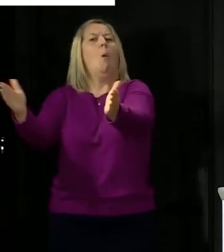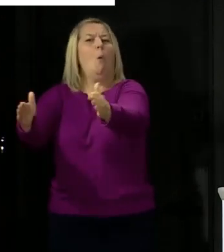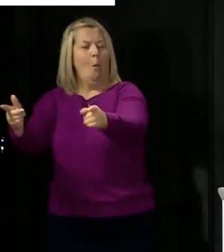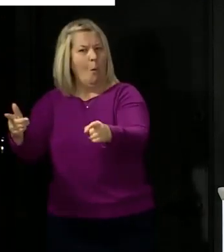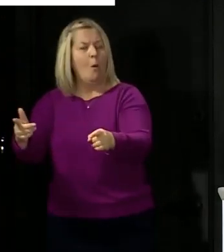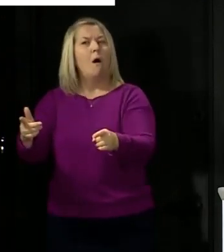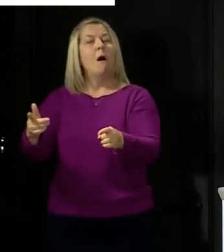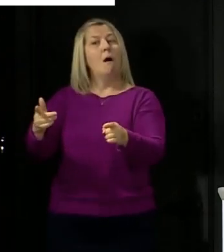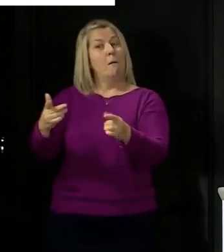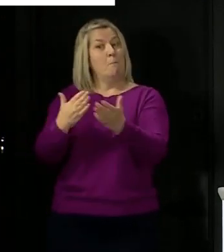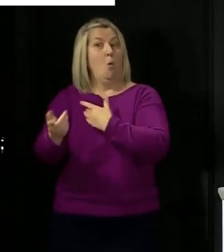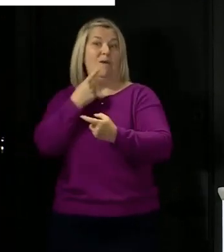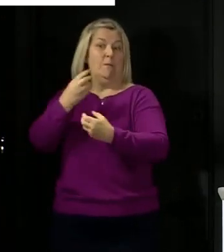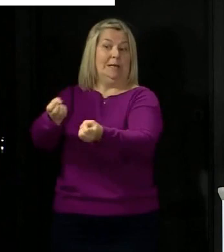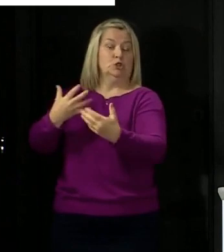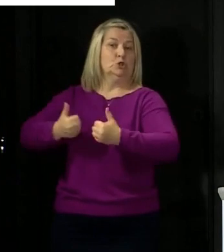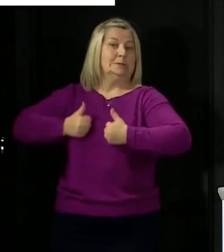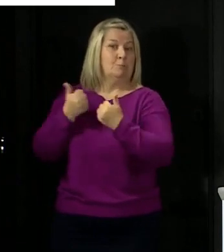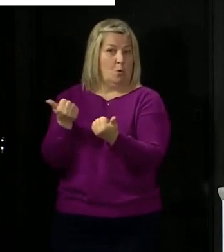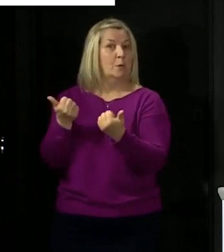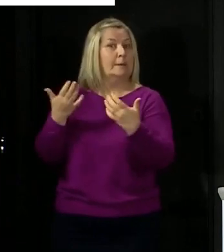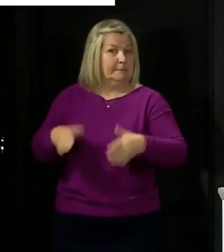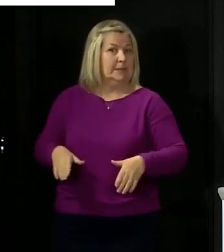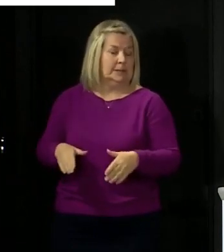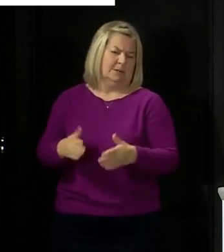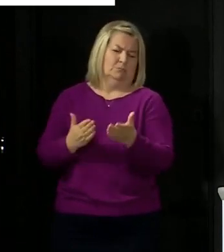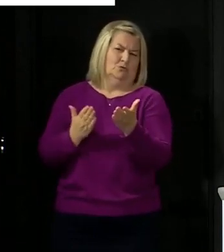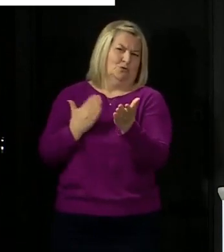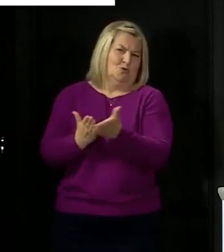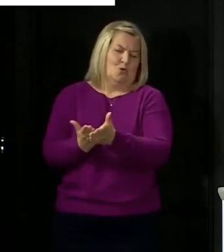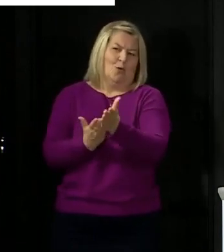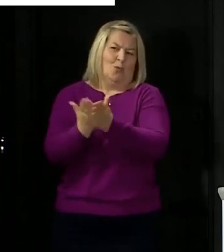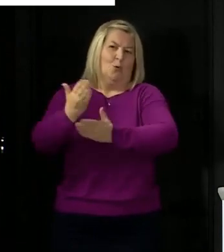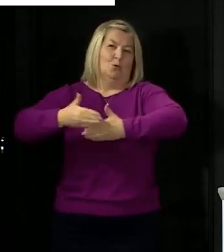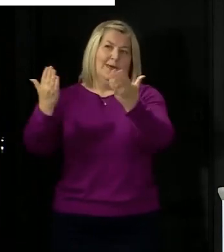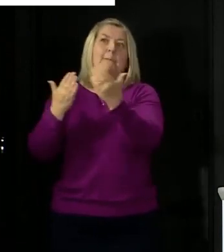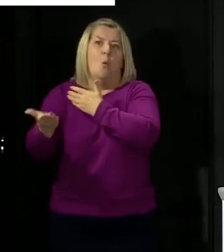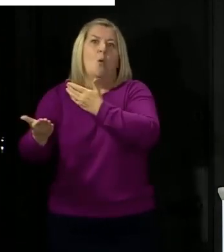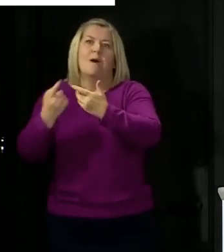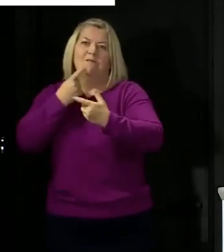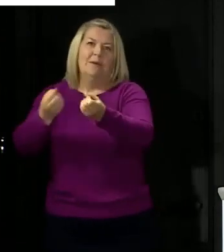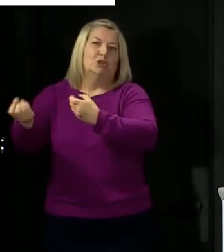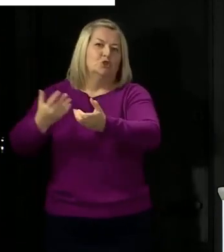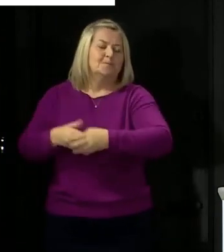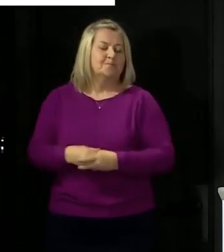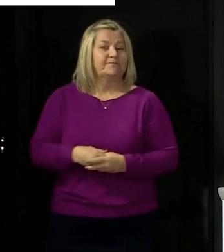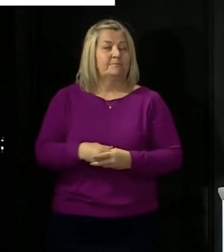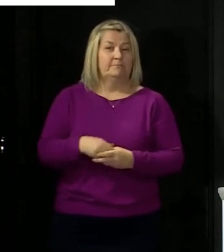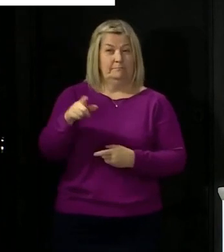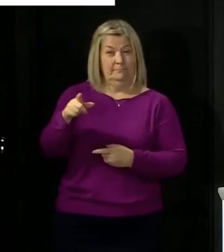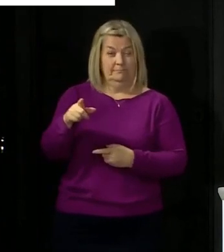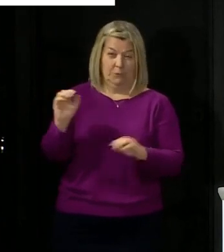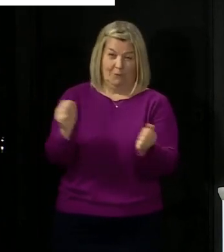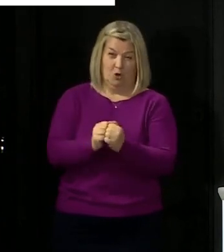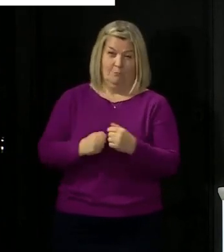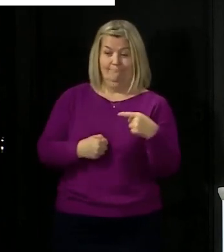and will continue to come out during the course of today. I want to reiterate that those announcements do not